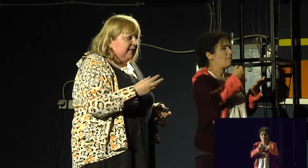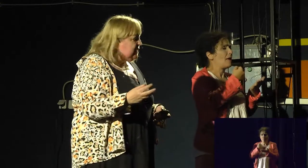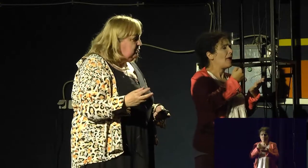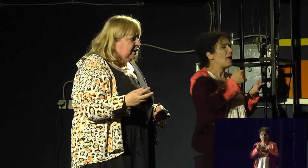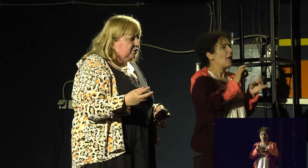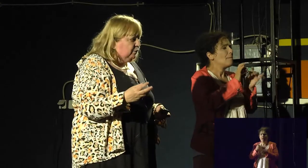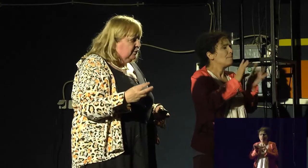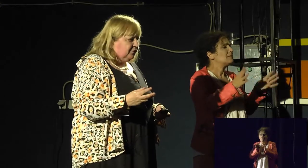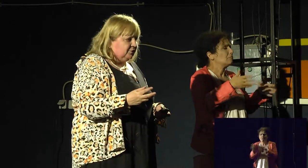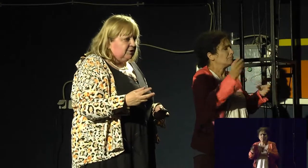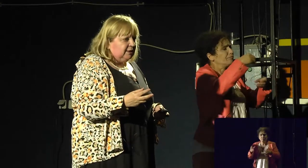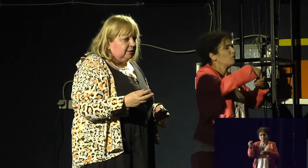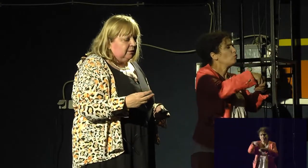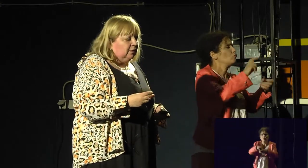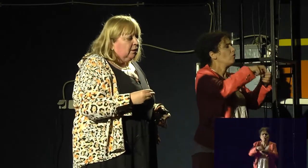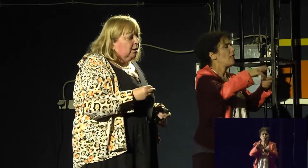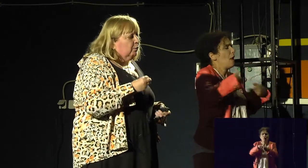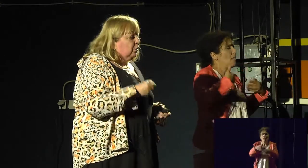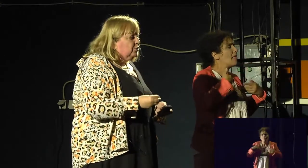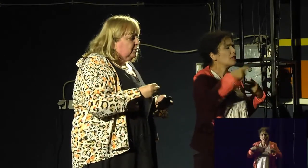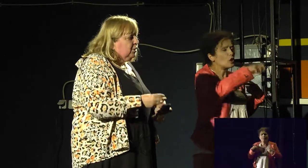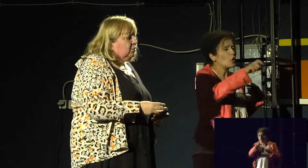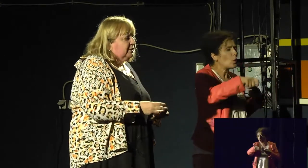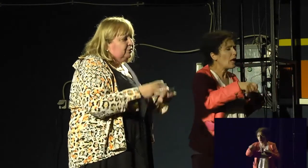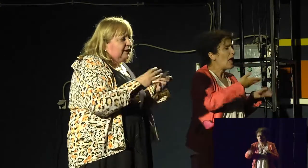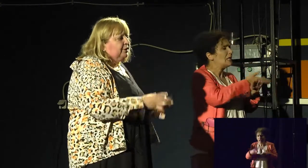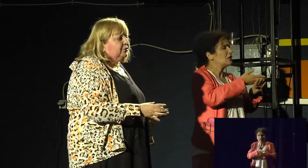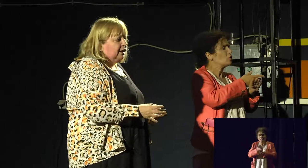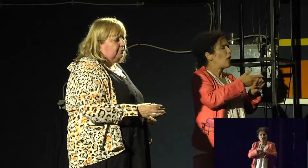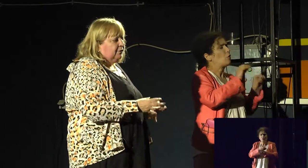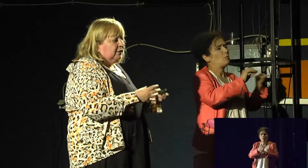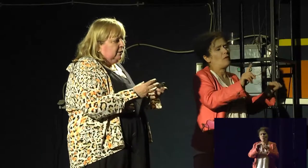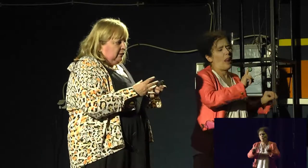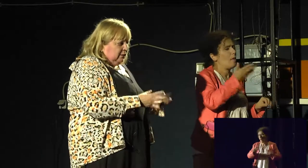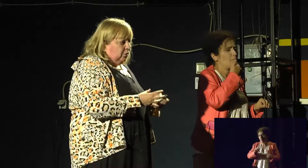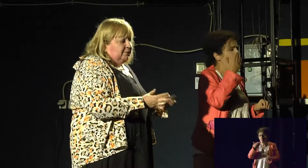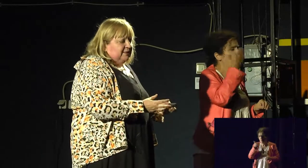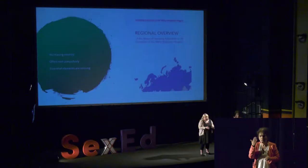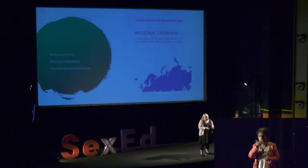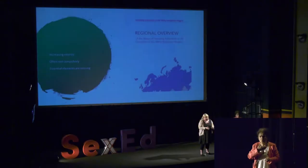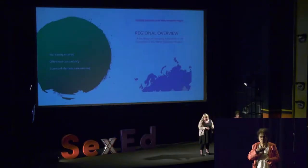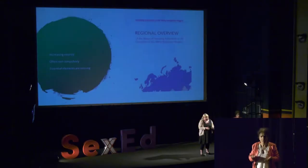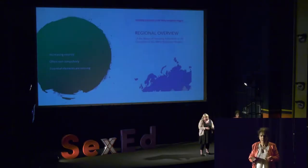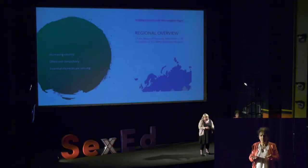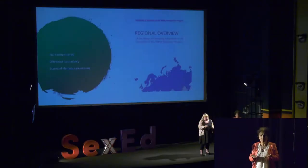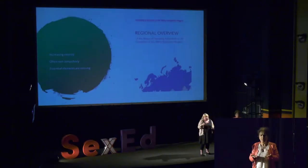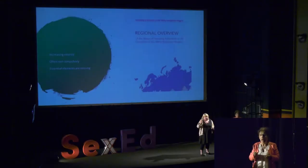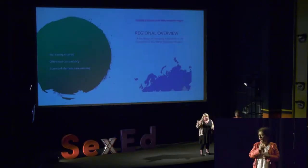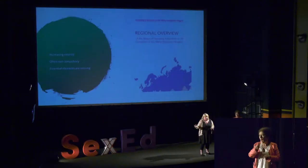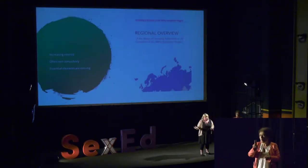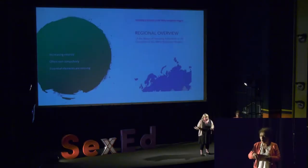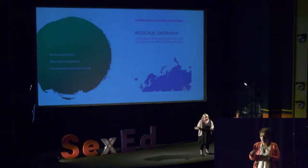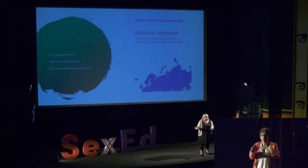people, sex education will not succeed. We also know that you cannot give comprehensive sex education